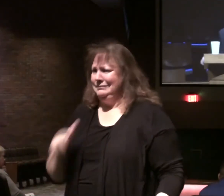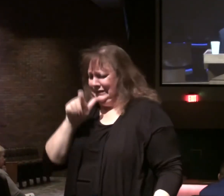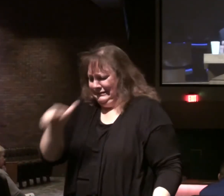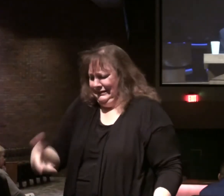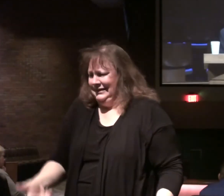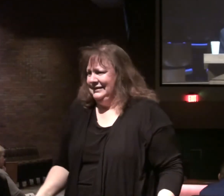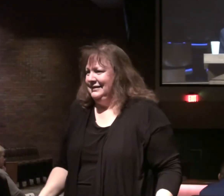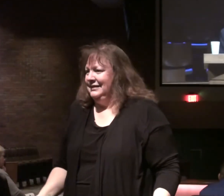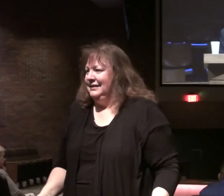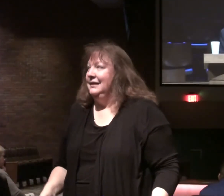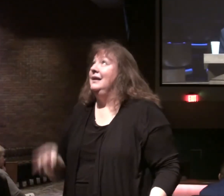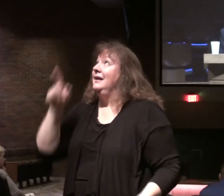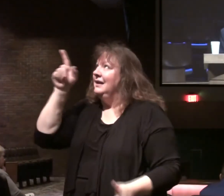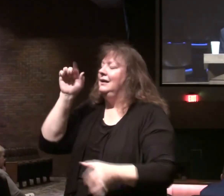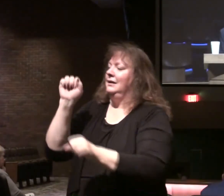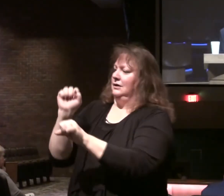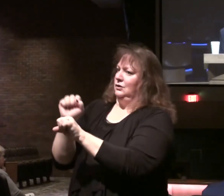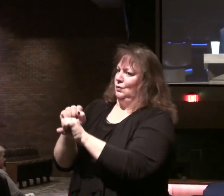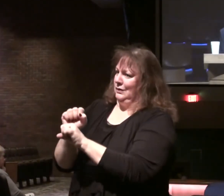It's working.